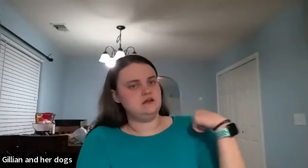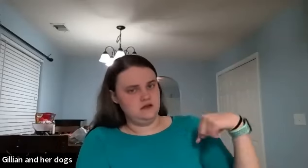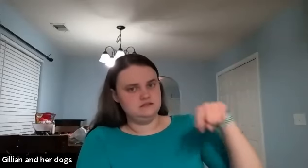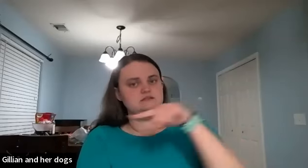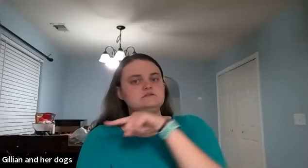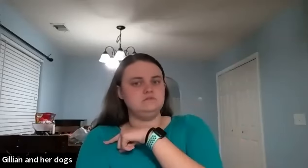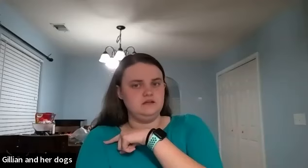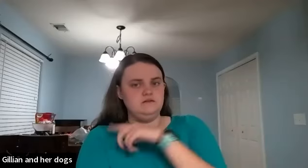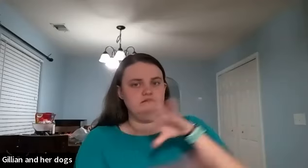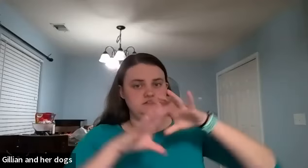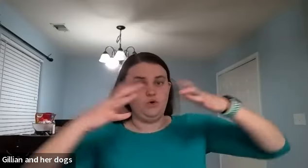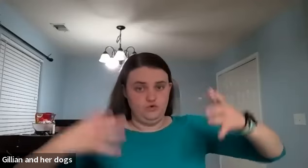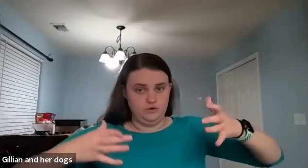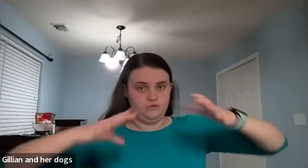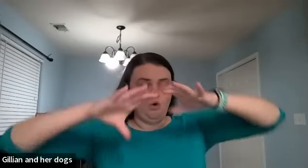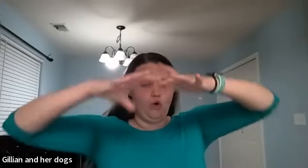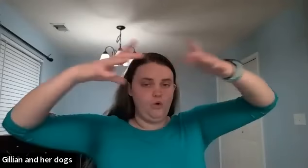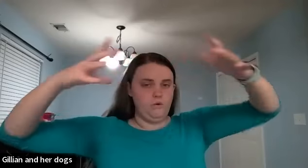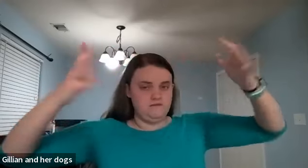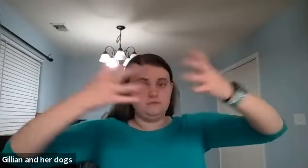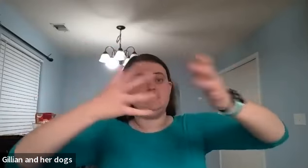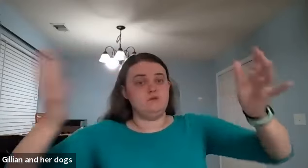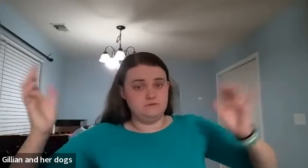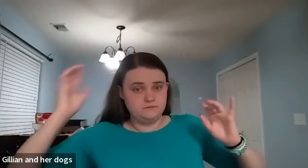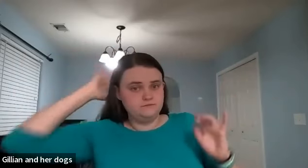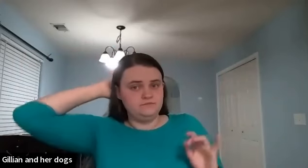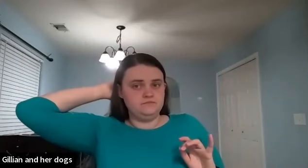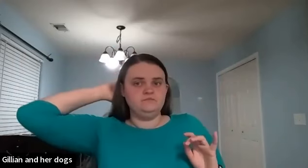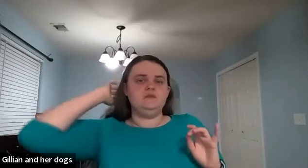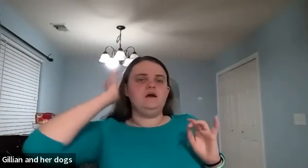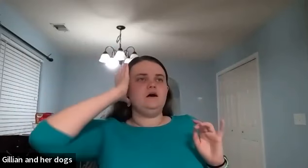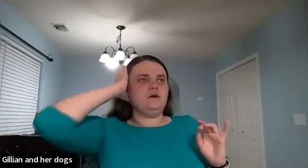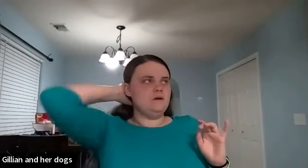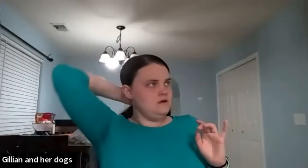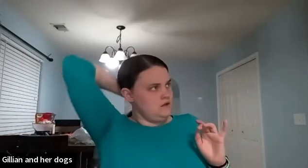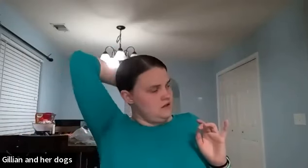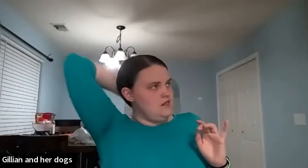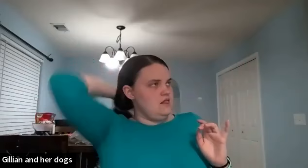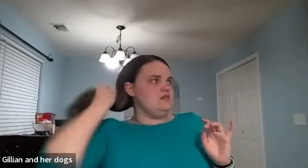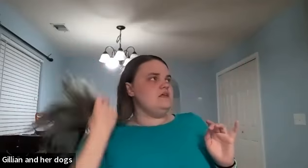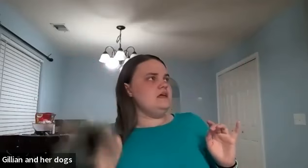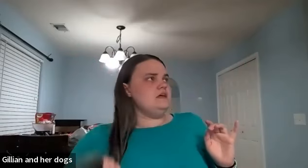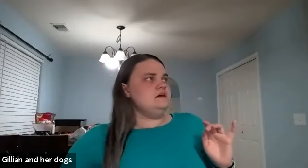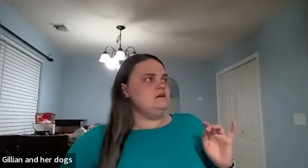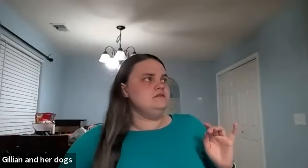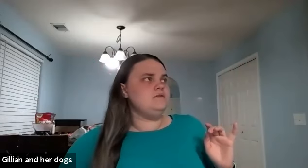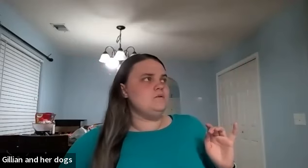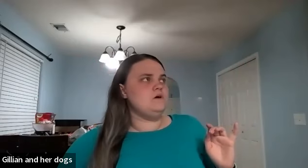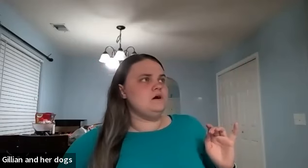us we if it's a whole group the whole everybody involved um then or